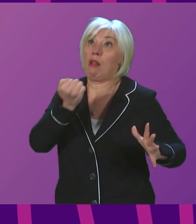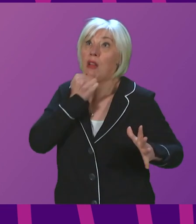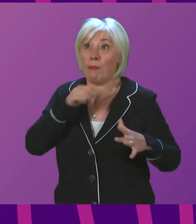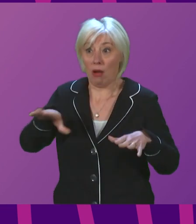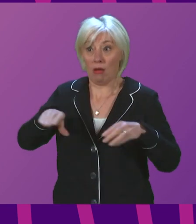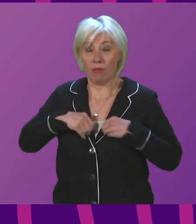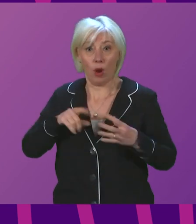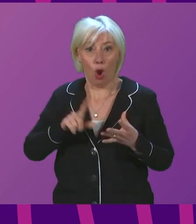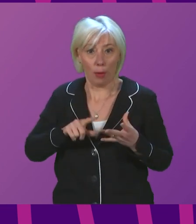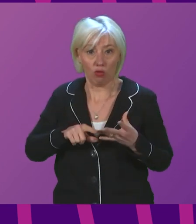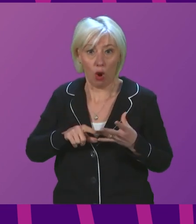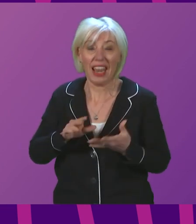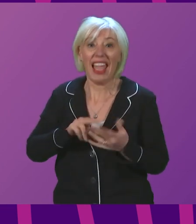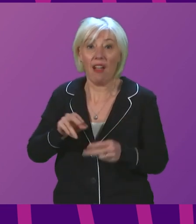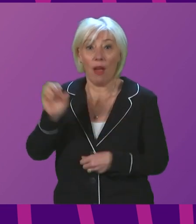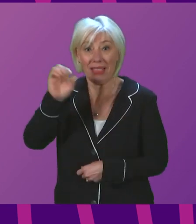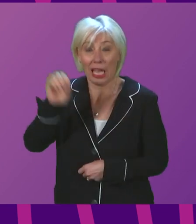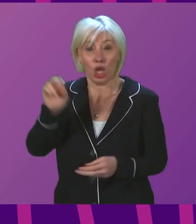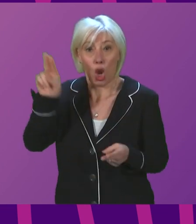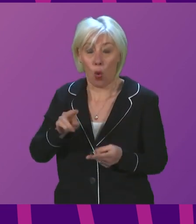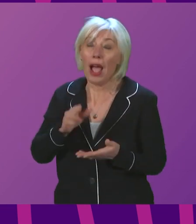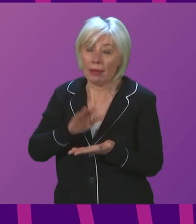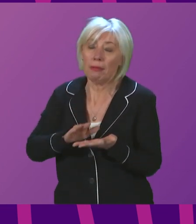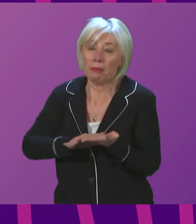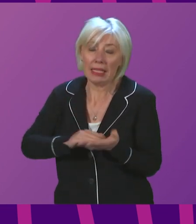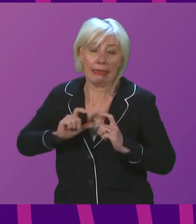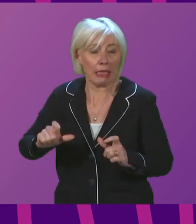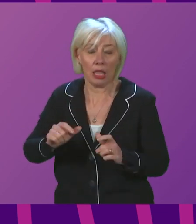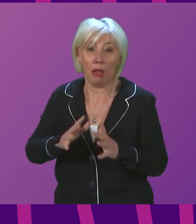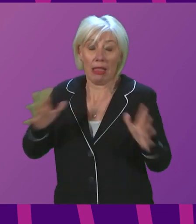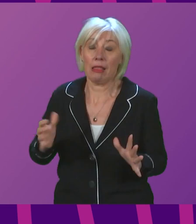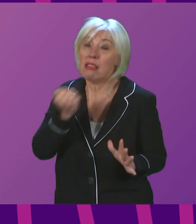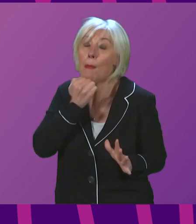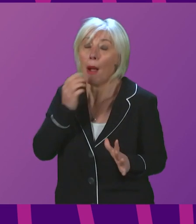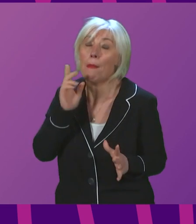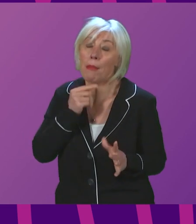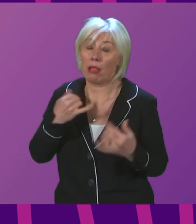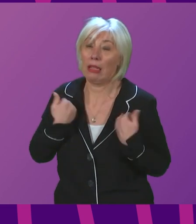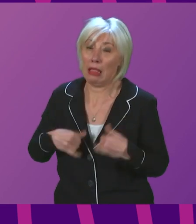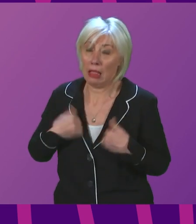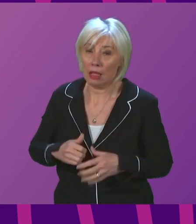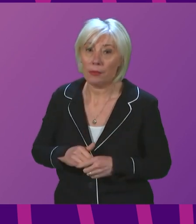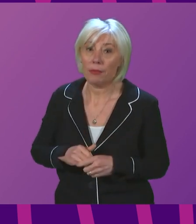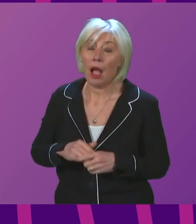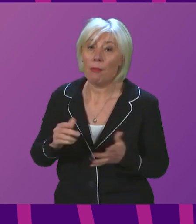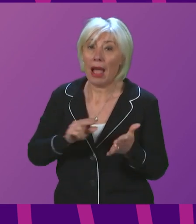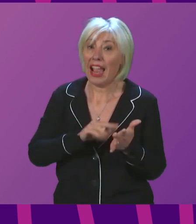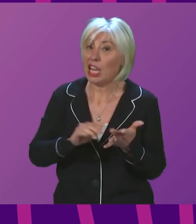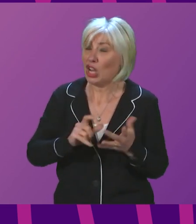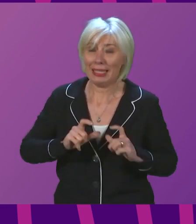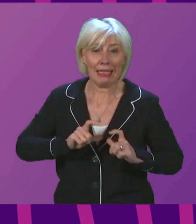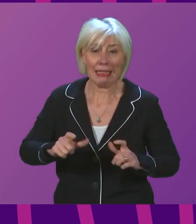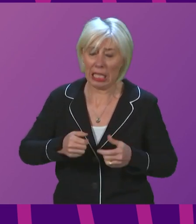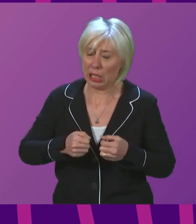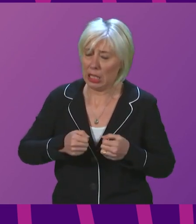As well as the suffering caused to individuals and families, the additional pressure on our already stretched National Health Service will be extremely